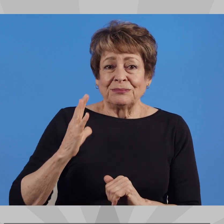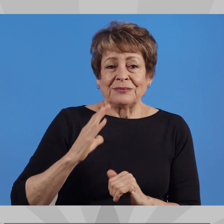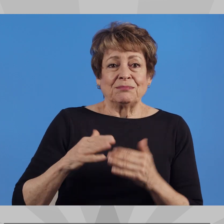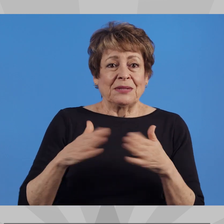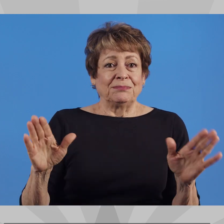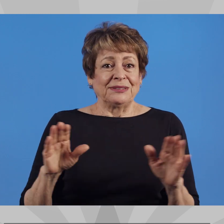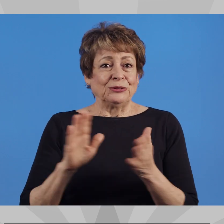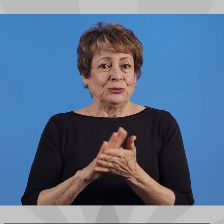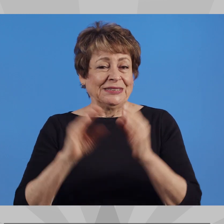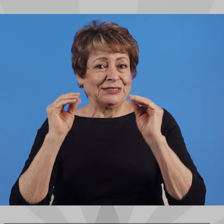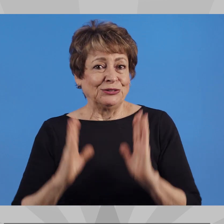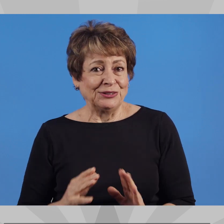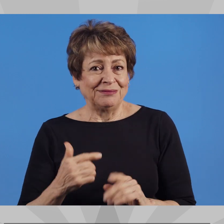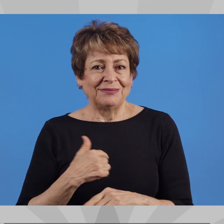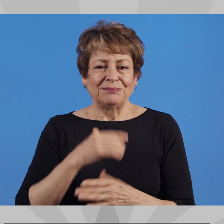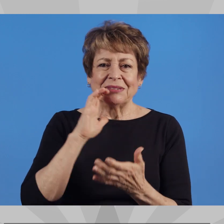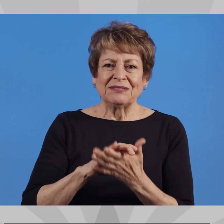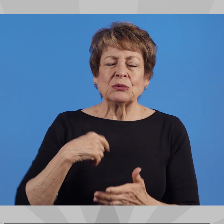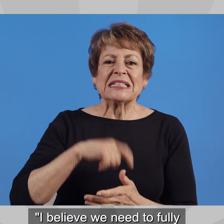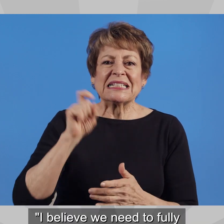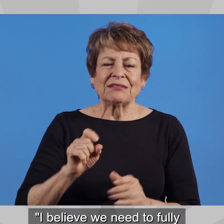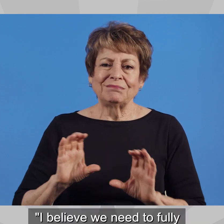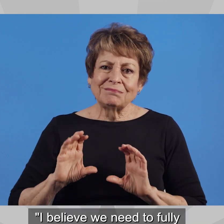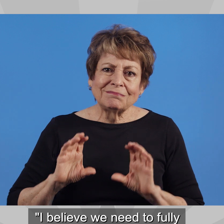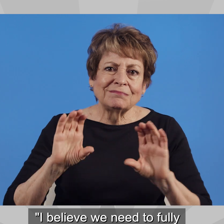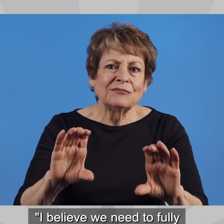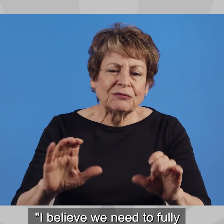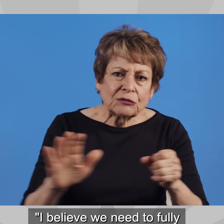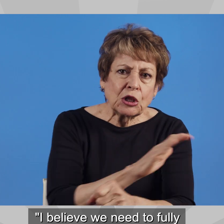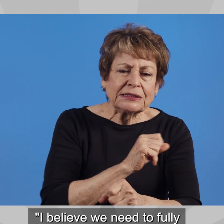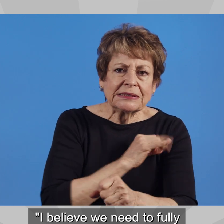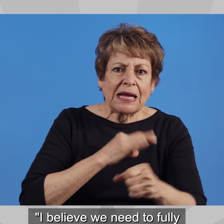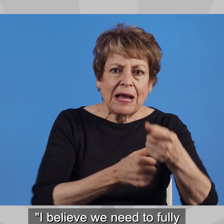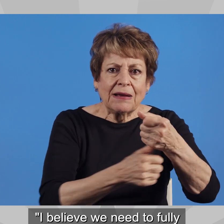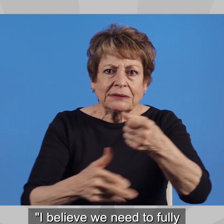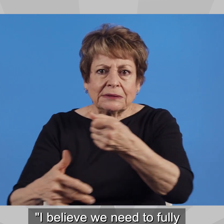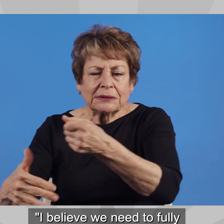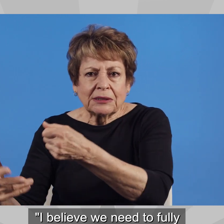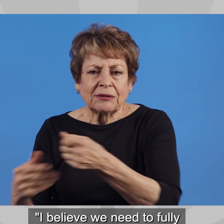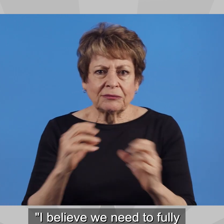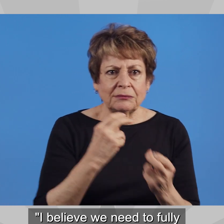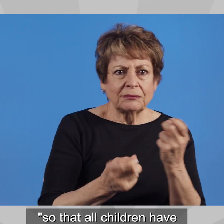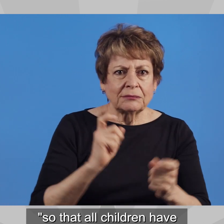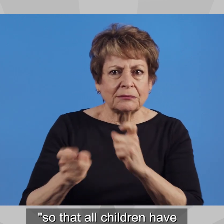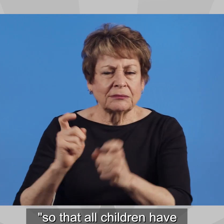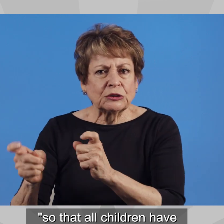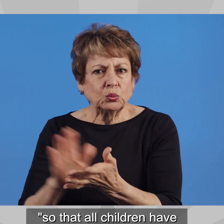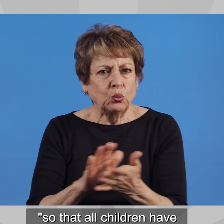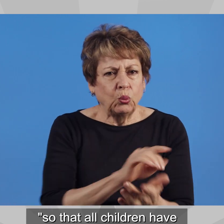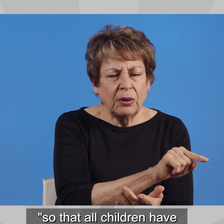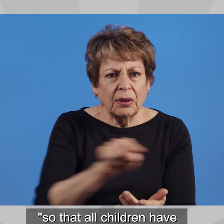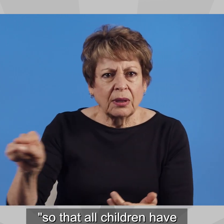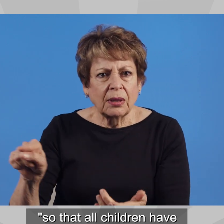I am a former public school teacher. I believe we need to fully staff and fund our schools so that